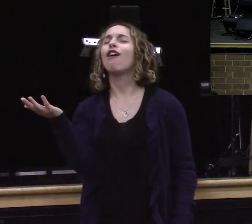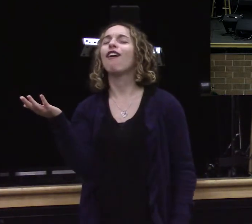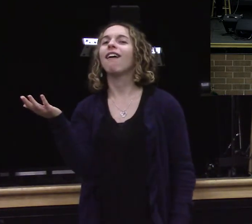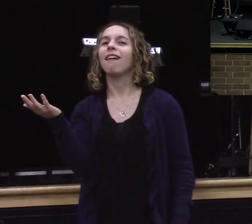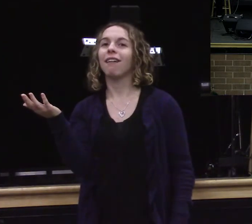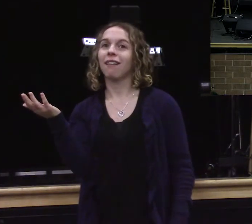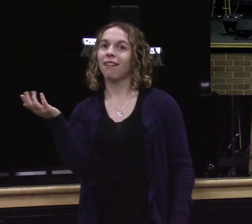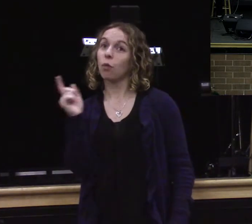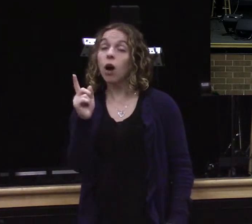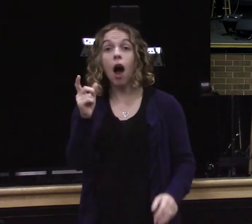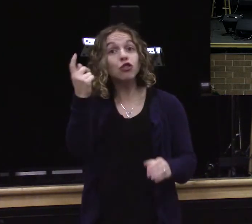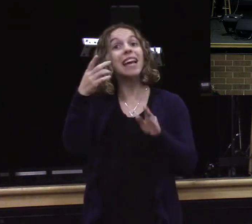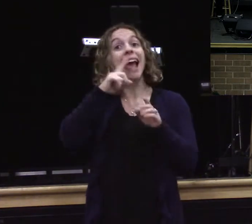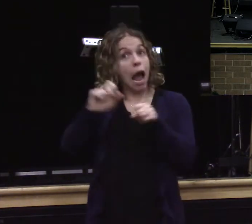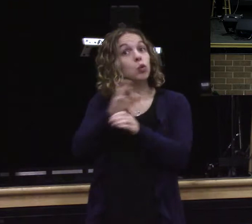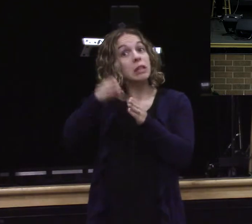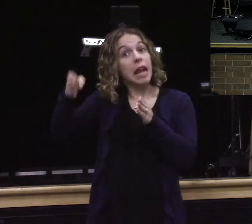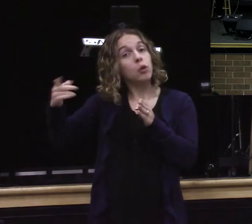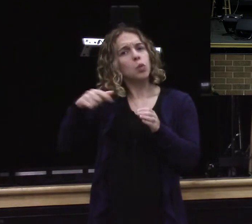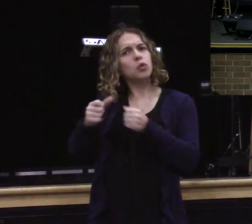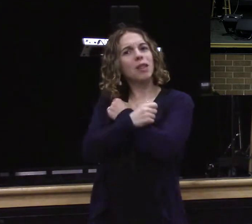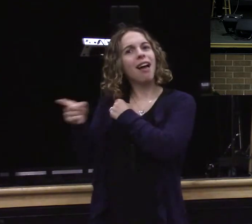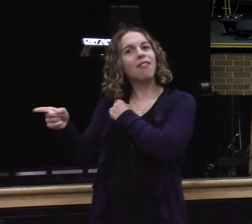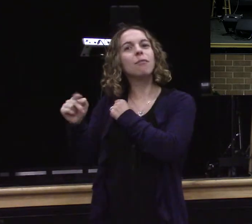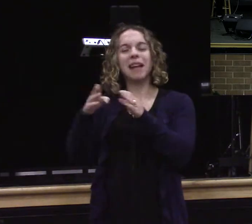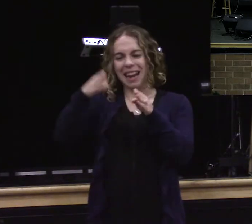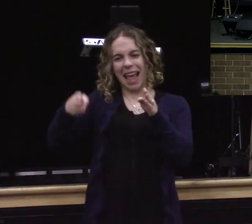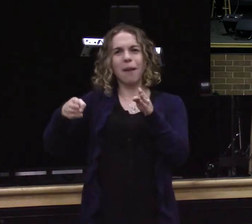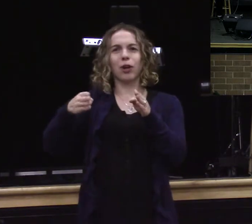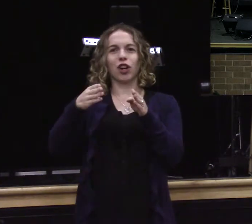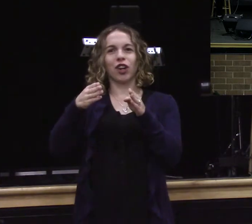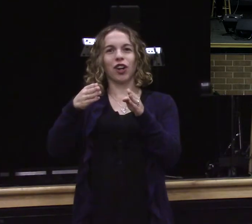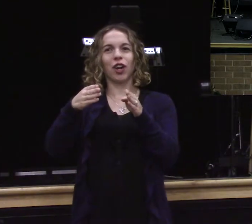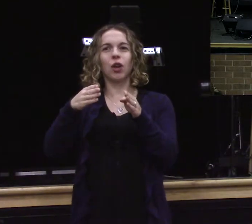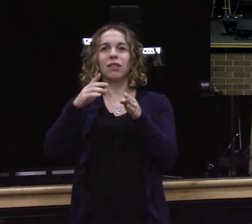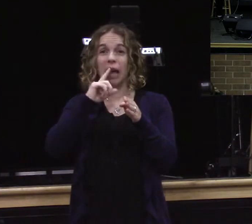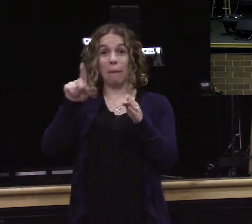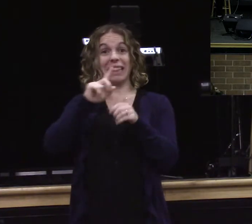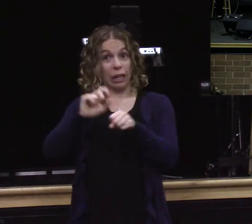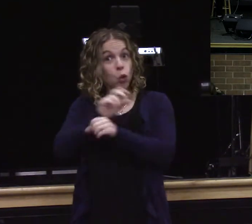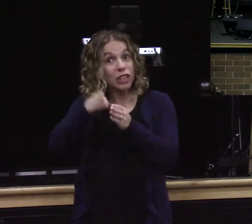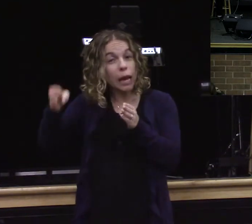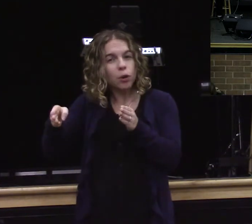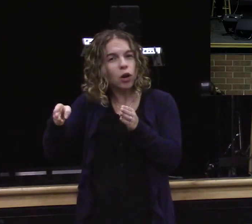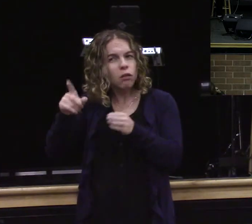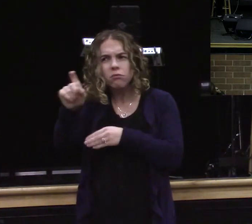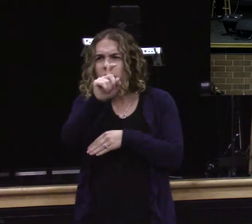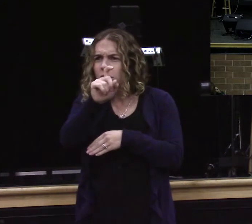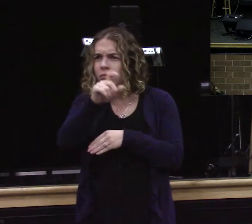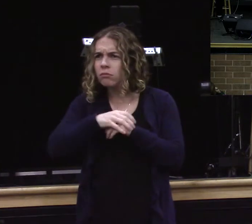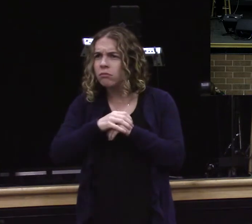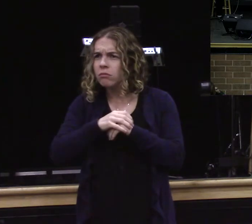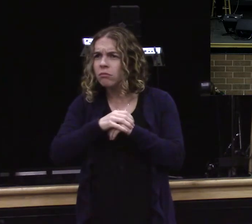We're supposed to love our neighbor as ourselves. But who's my neighbor? Let me ask this question. Who here knows we're supposed to love our